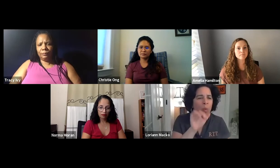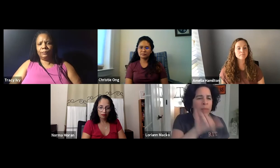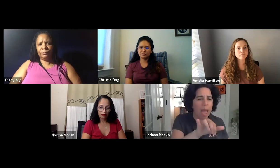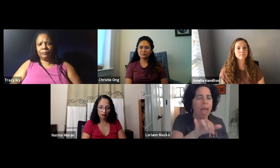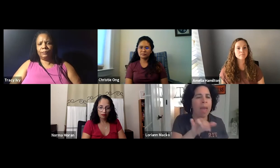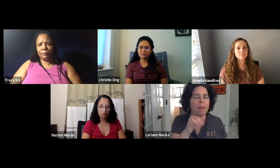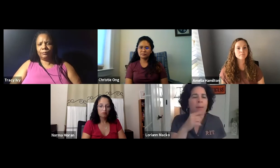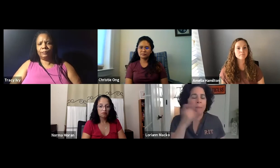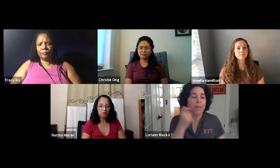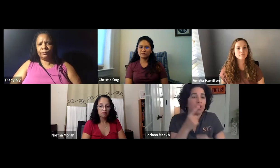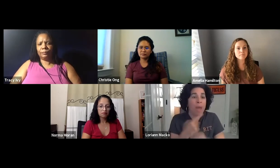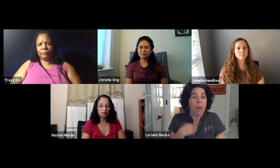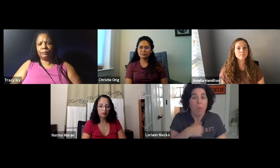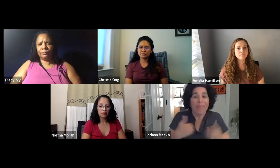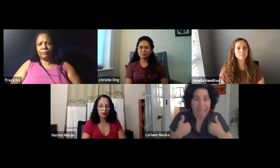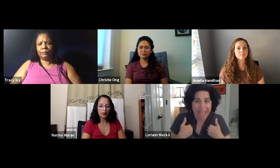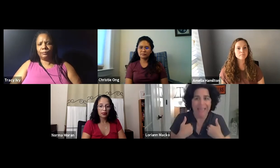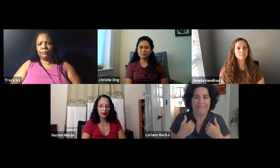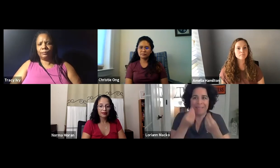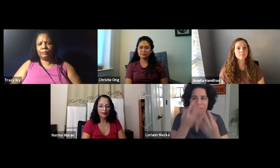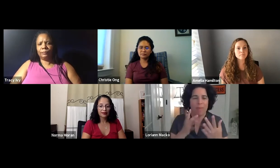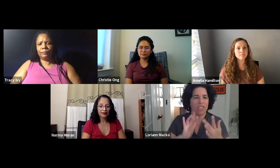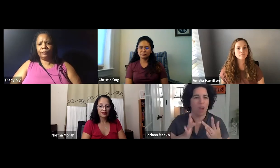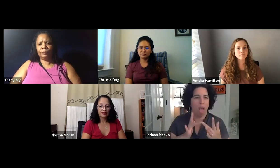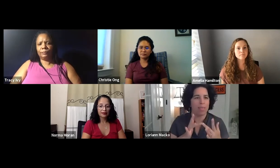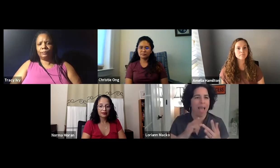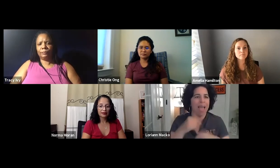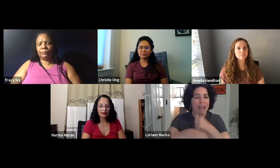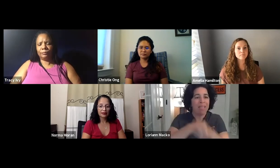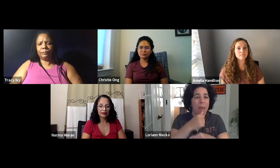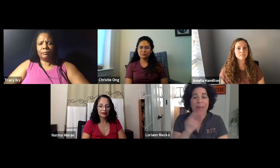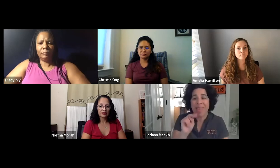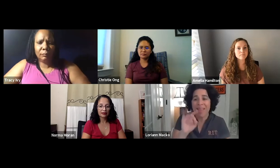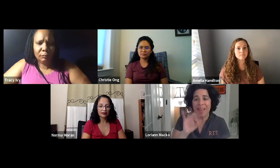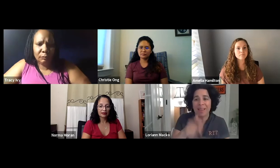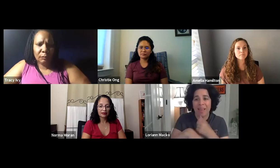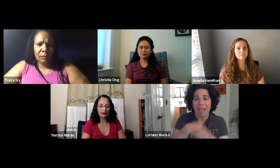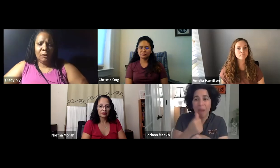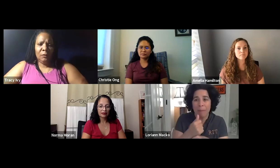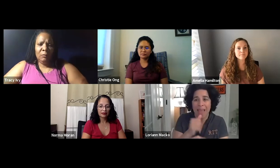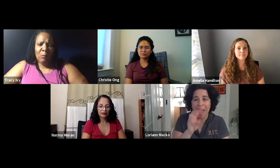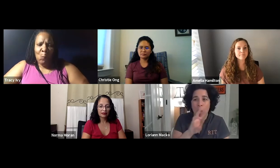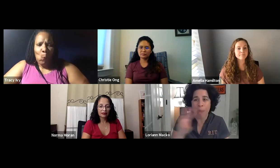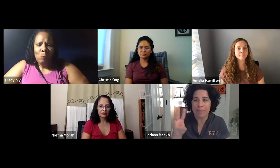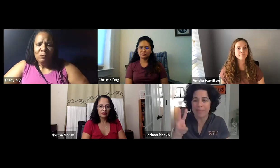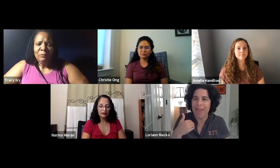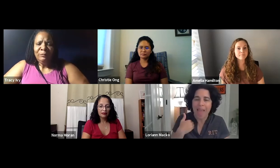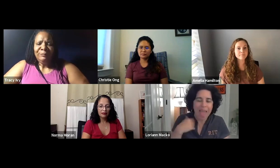some hyperlinks and I'll include with that. You're right, Tracy, we do have information online. The